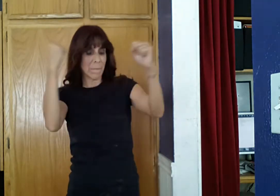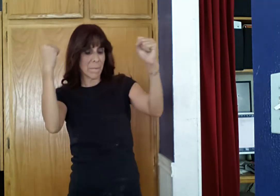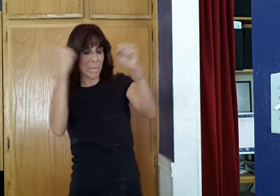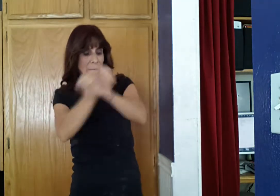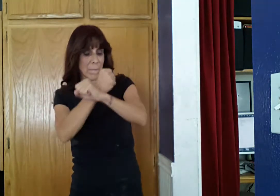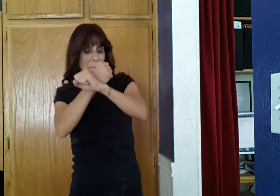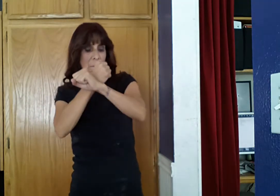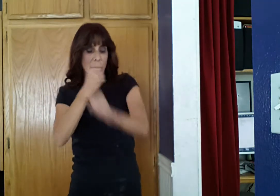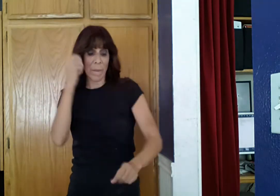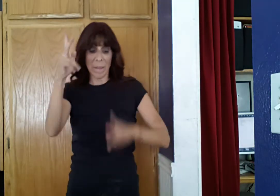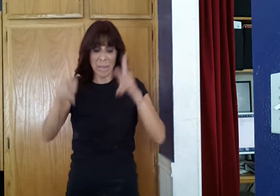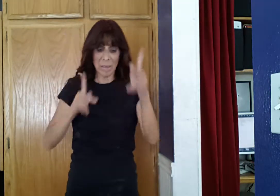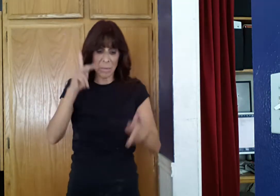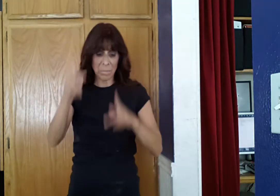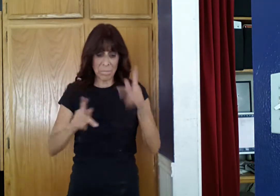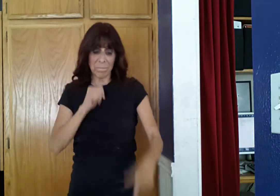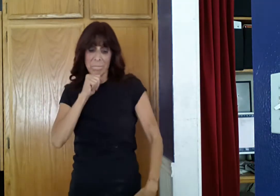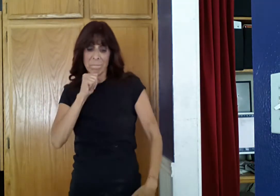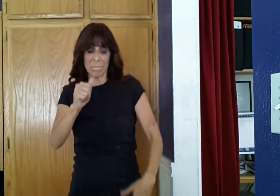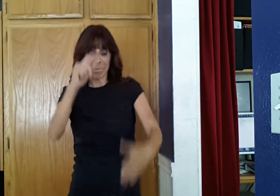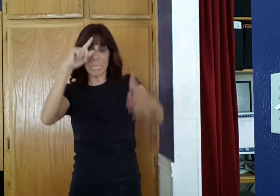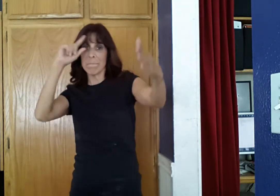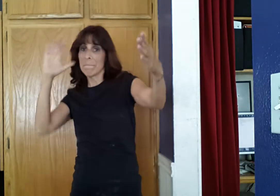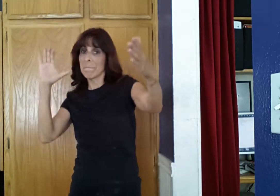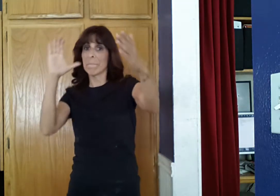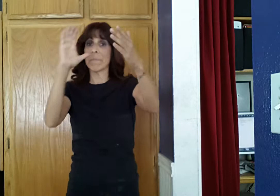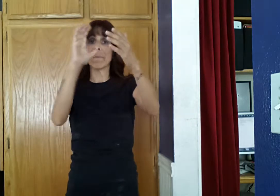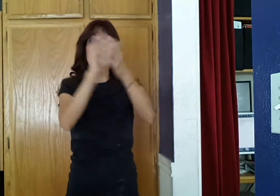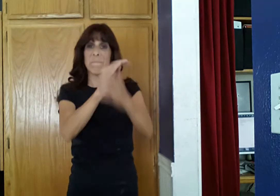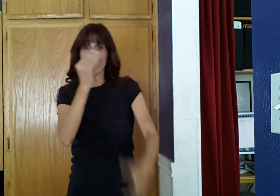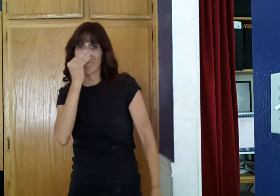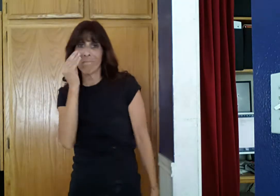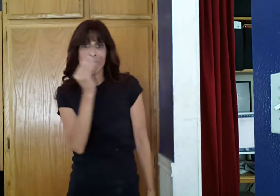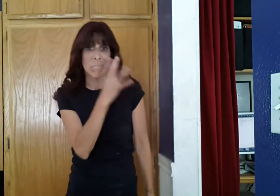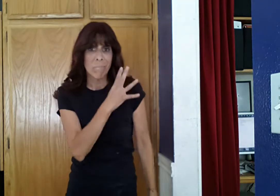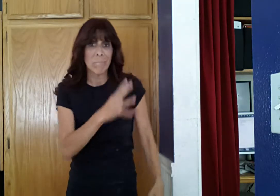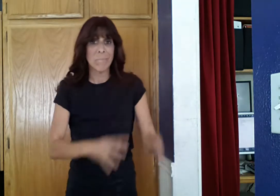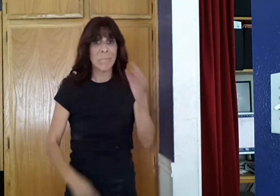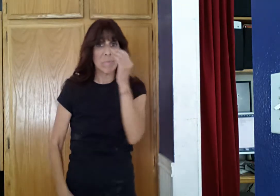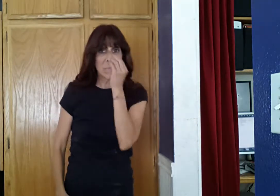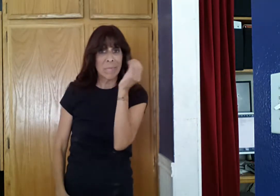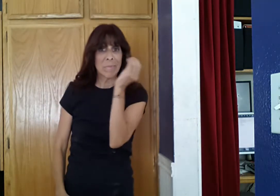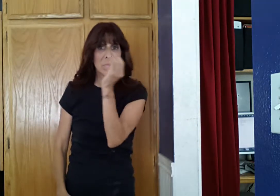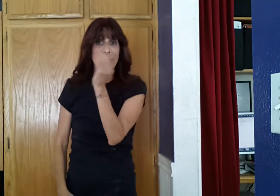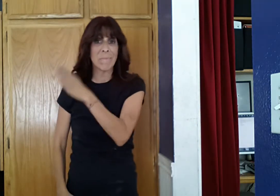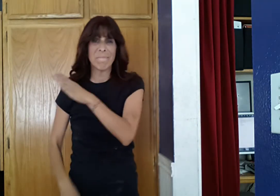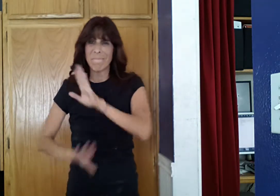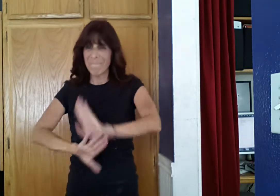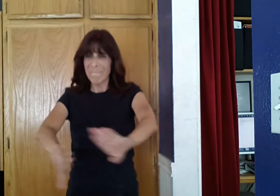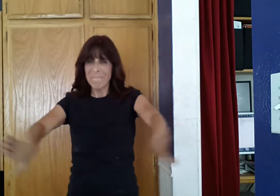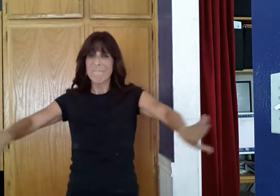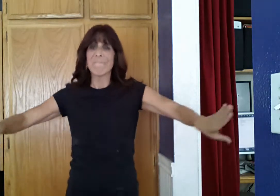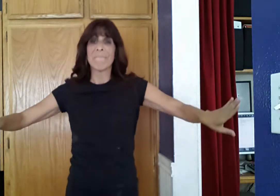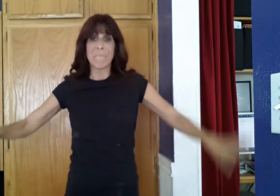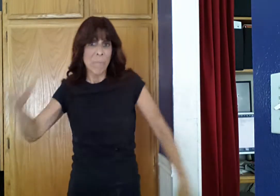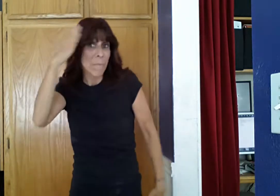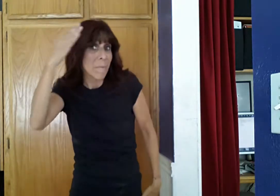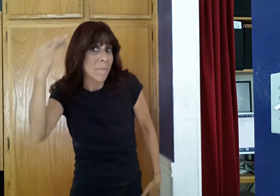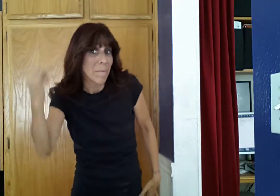And I don't really care what nobody else believes. Cause I still